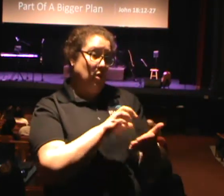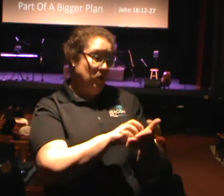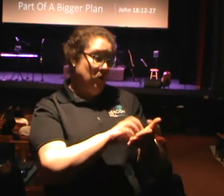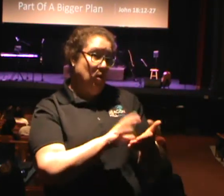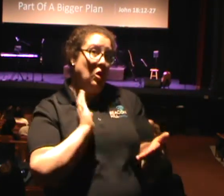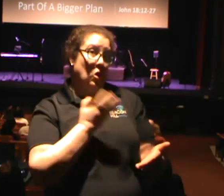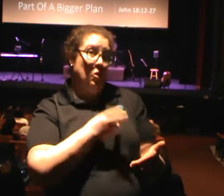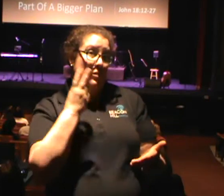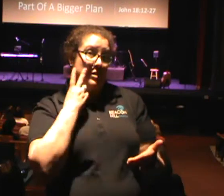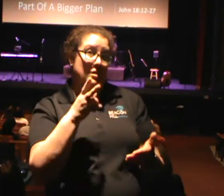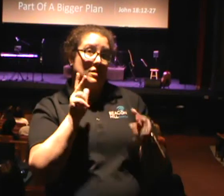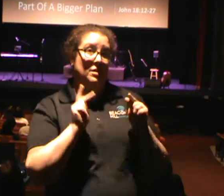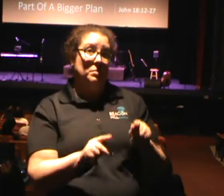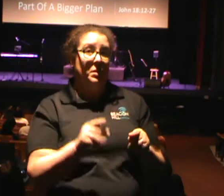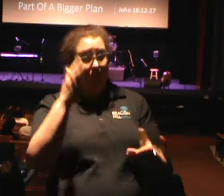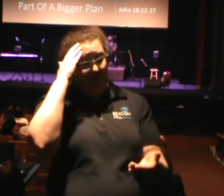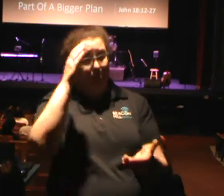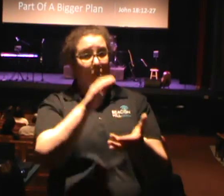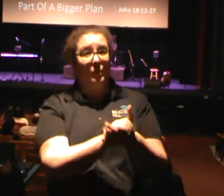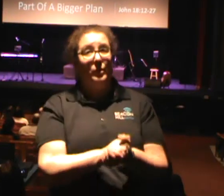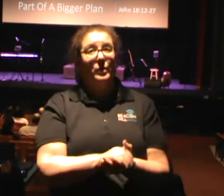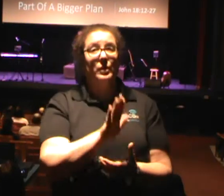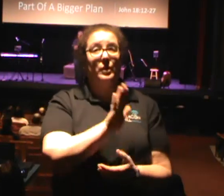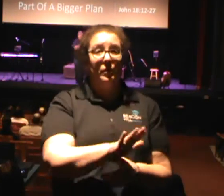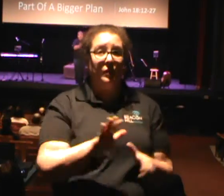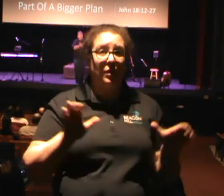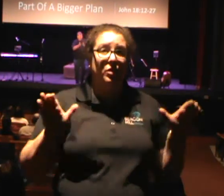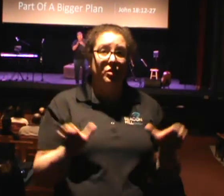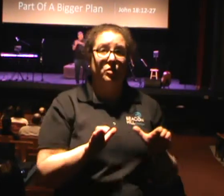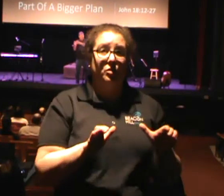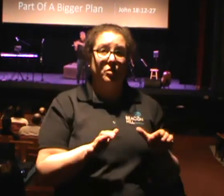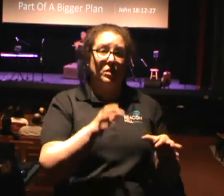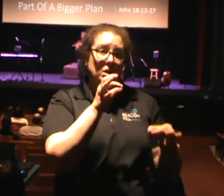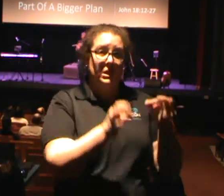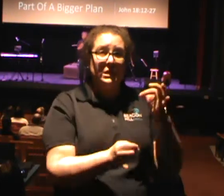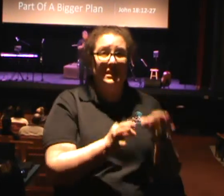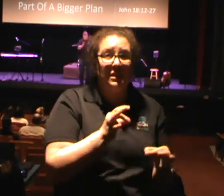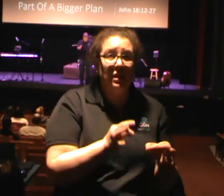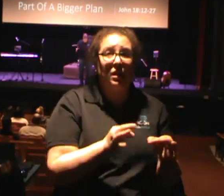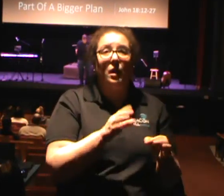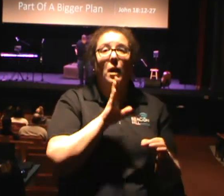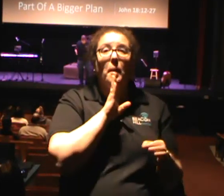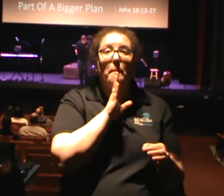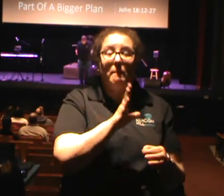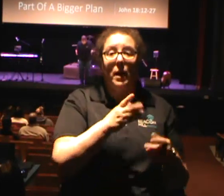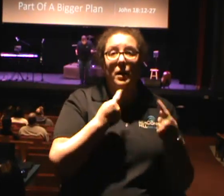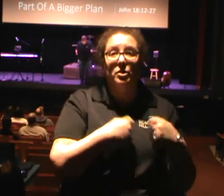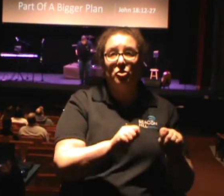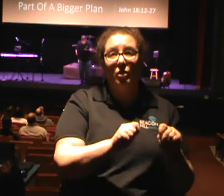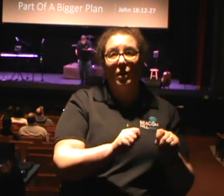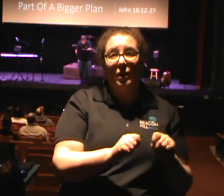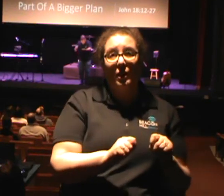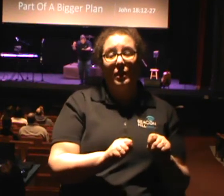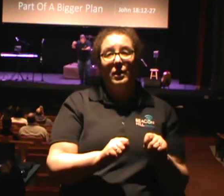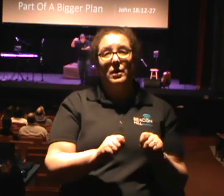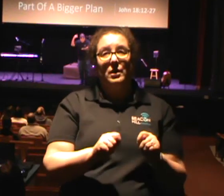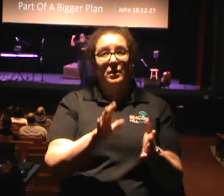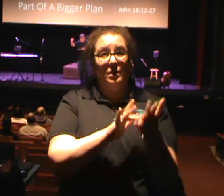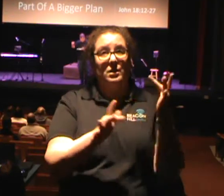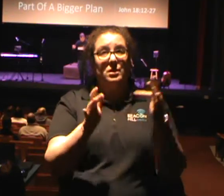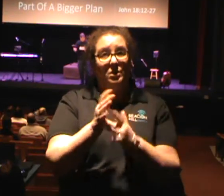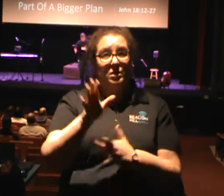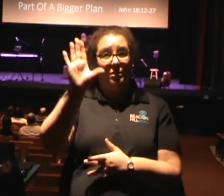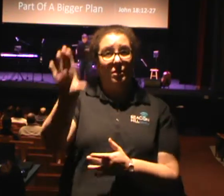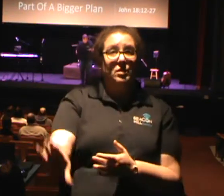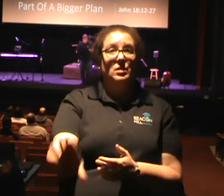that they are doing their world injustice by trying to take Jesus to the cross. You know, even